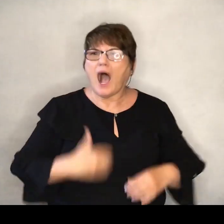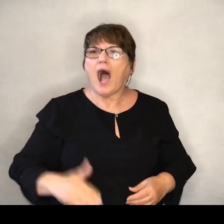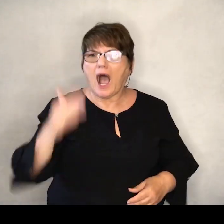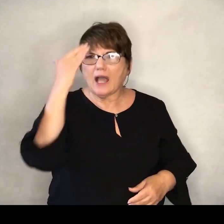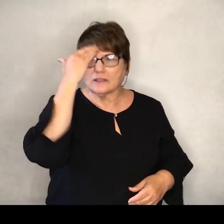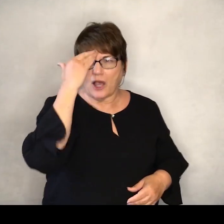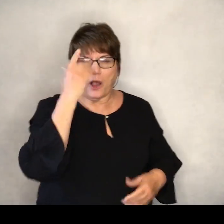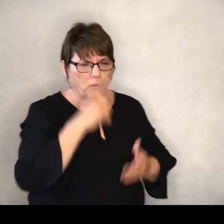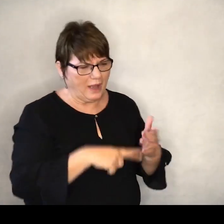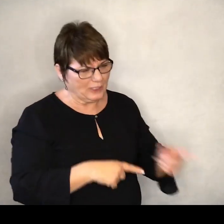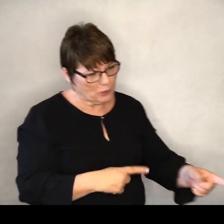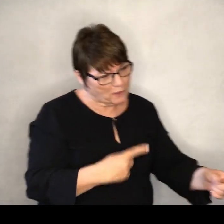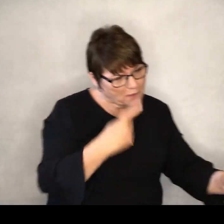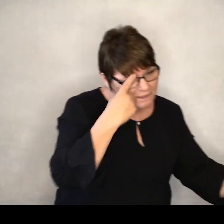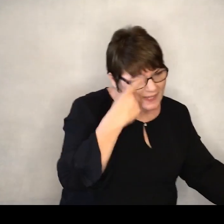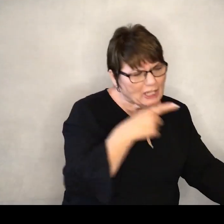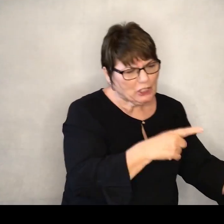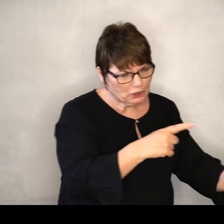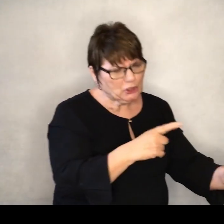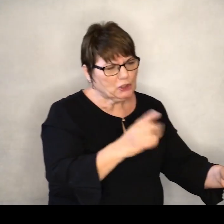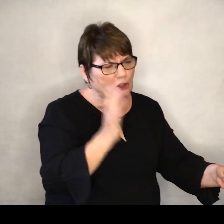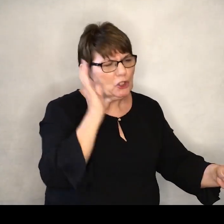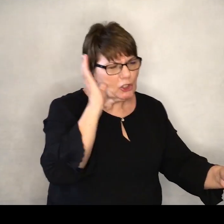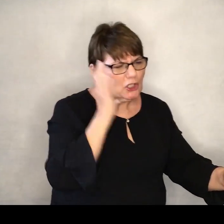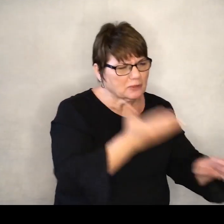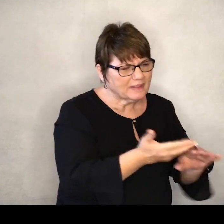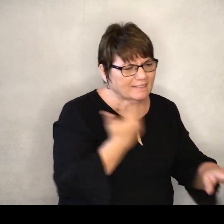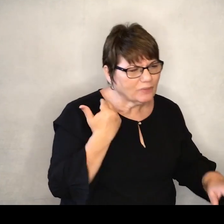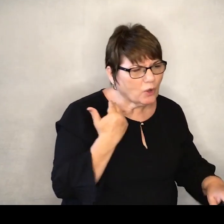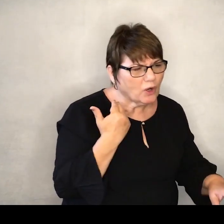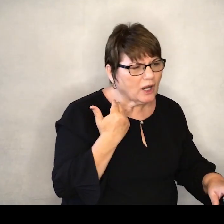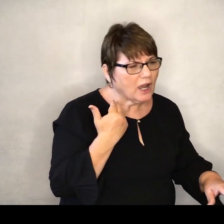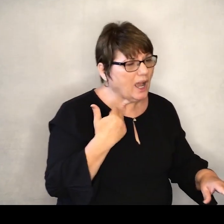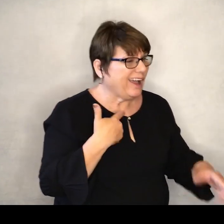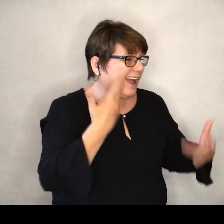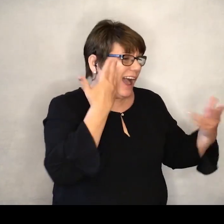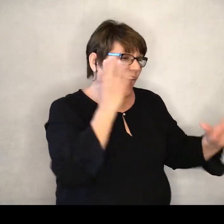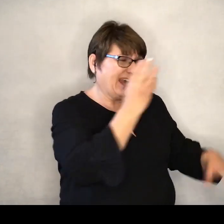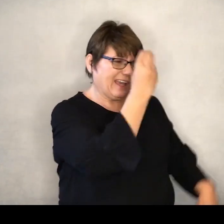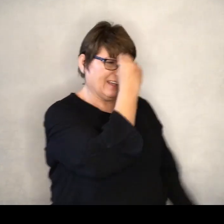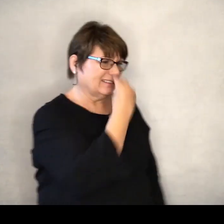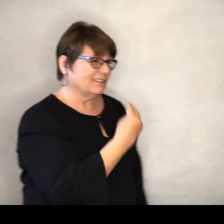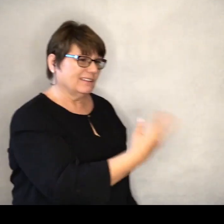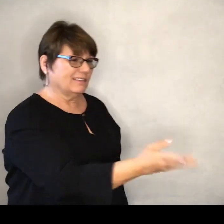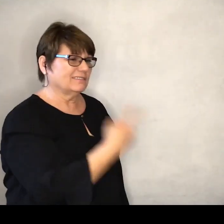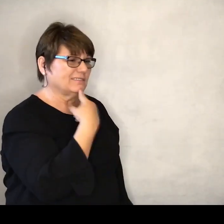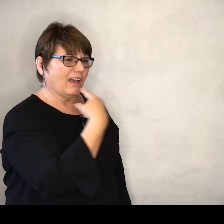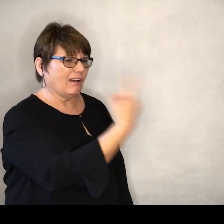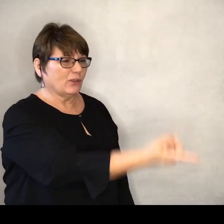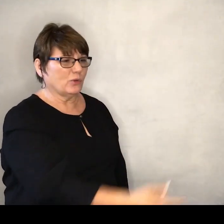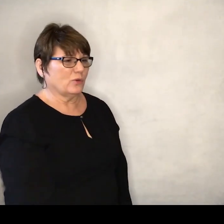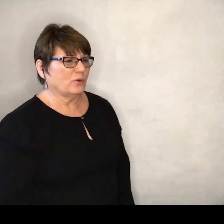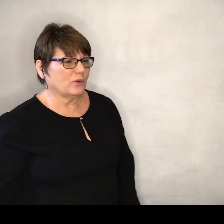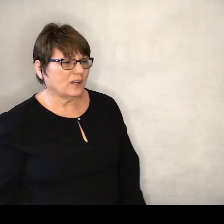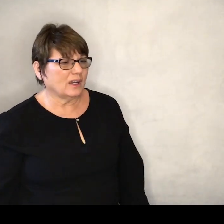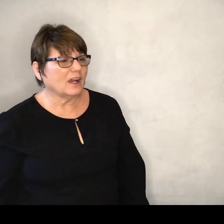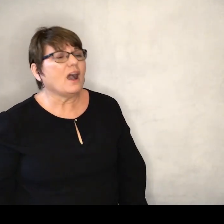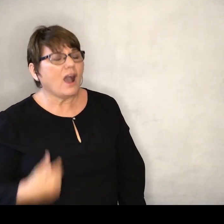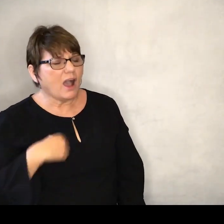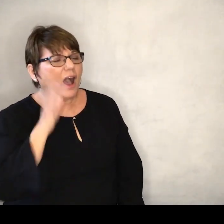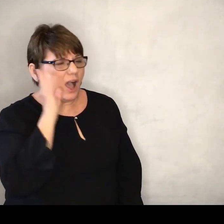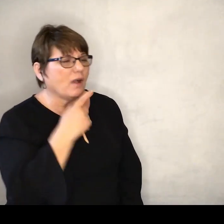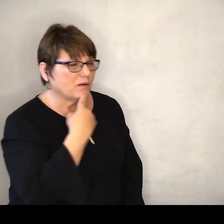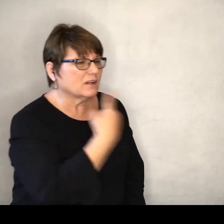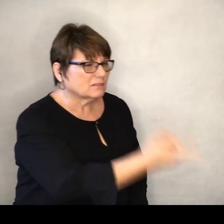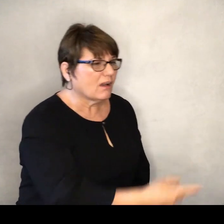So over being afraid. I'm don't know how to say it. So I'm just going